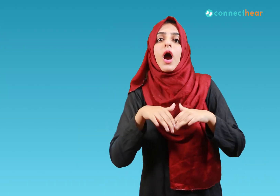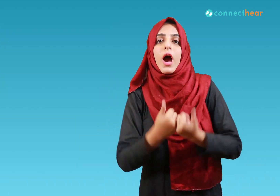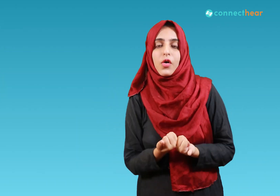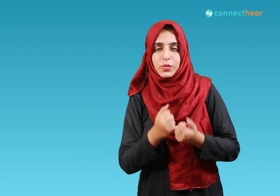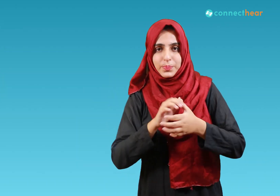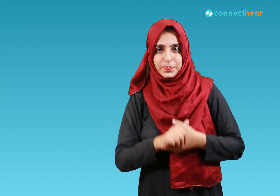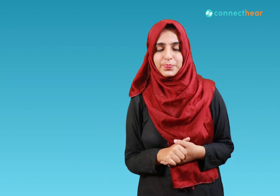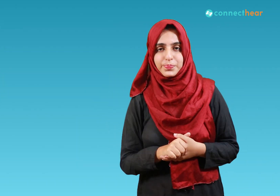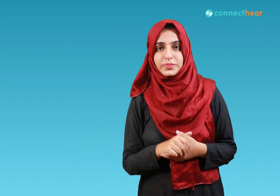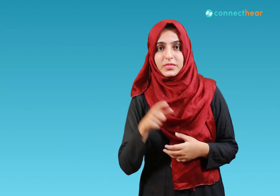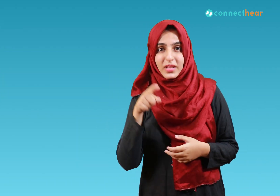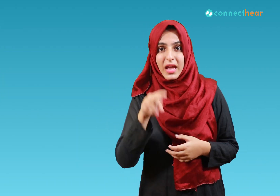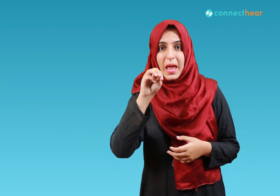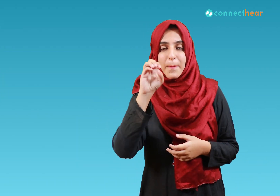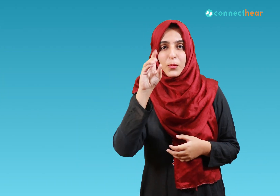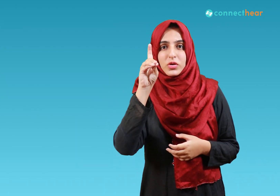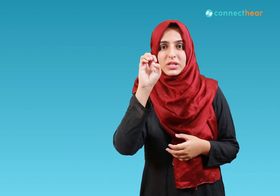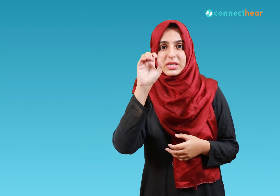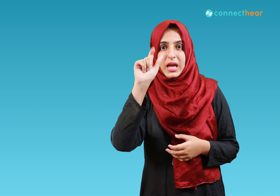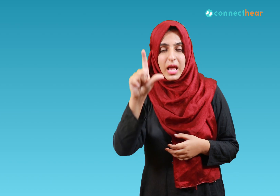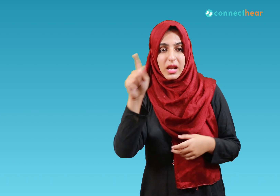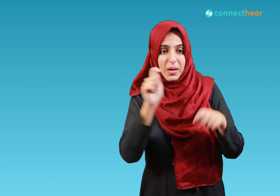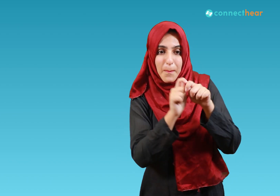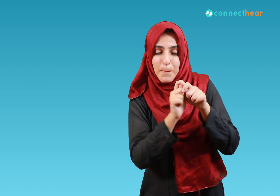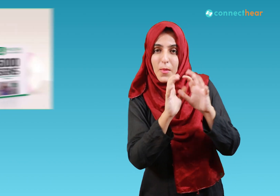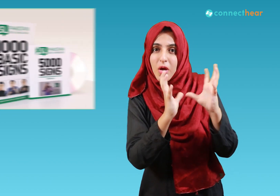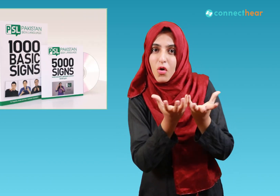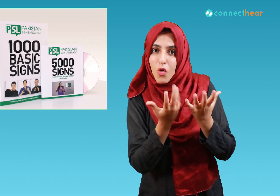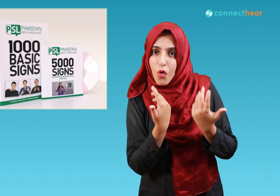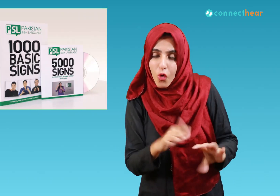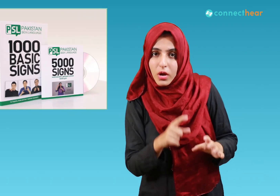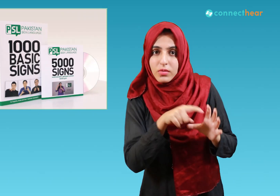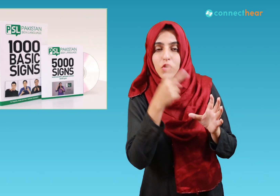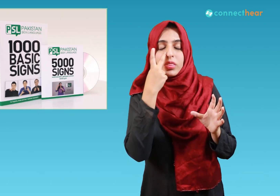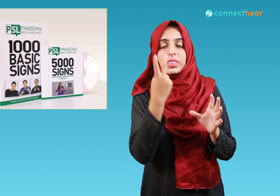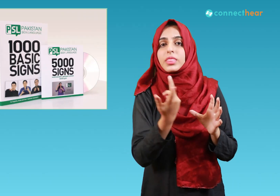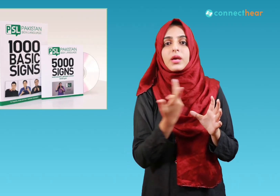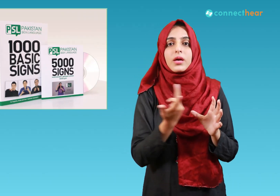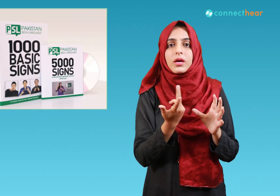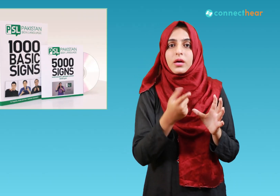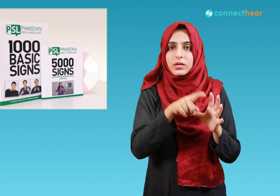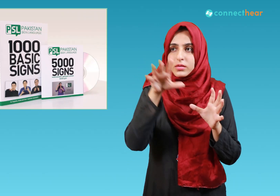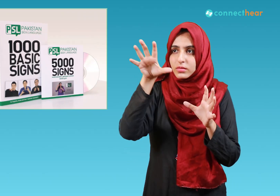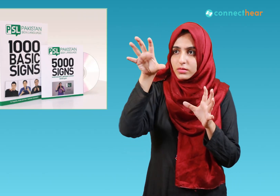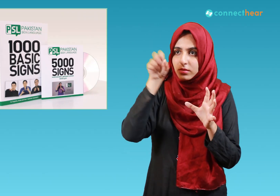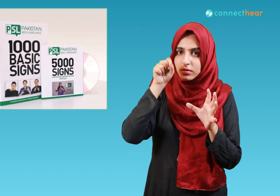so the model they have come up with makes use of a technology with which estimates the poses of the